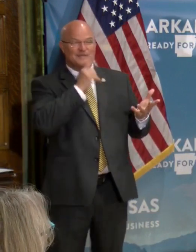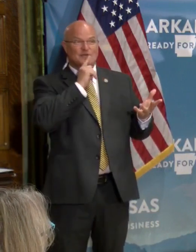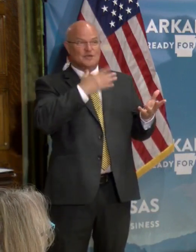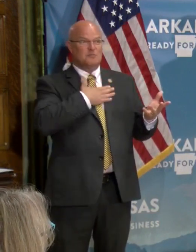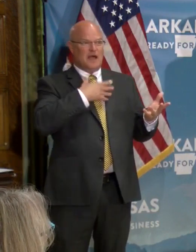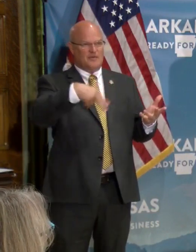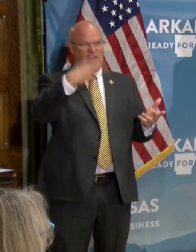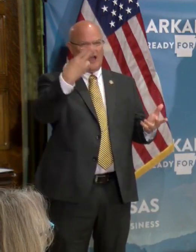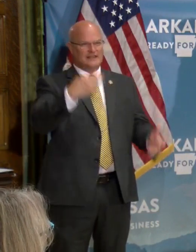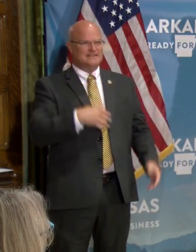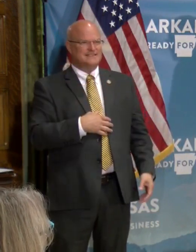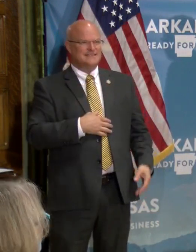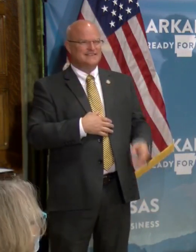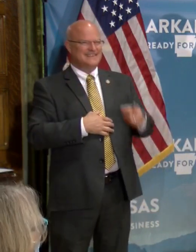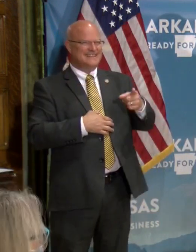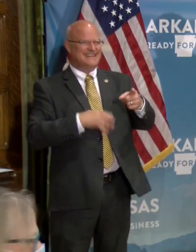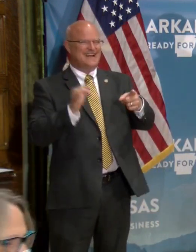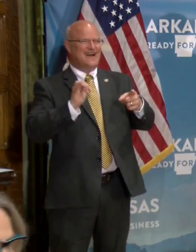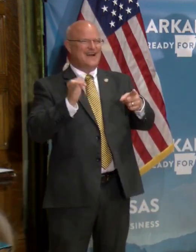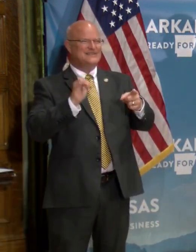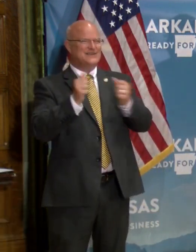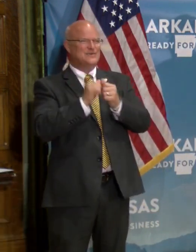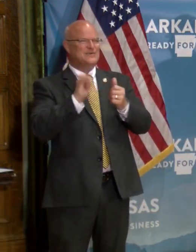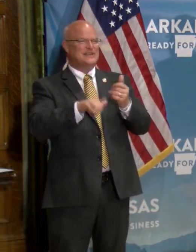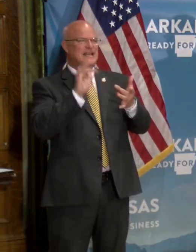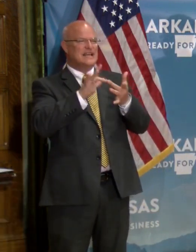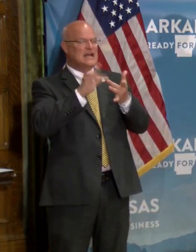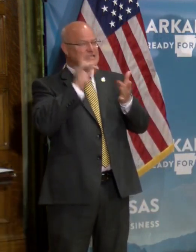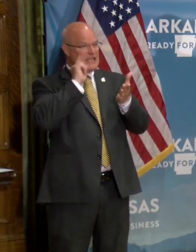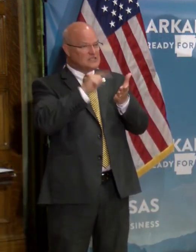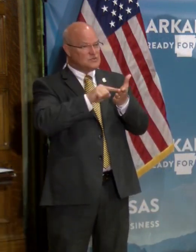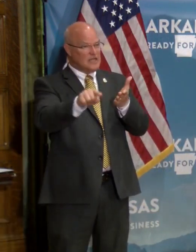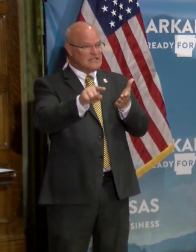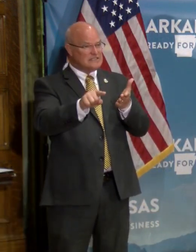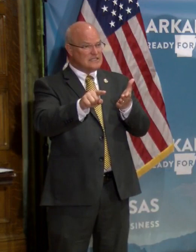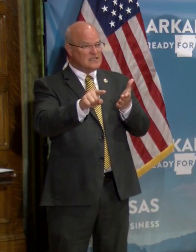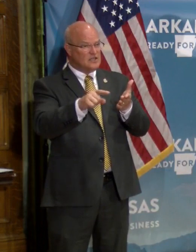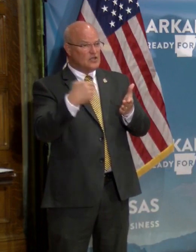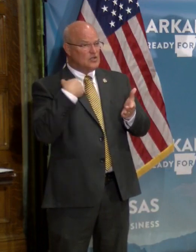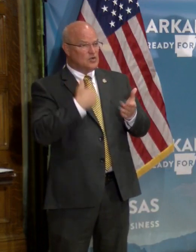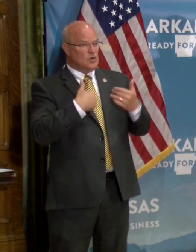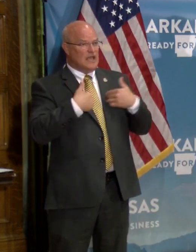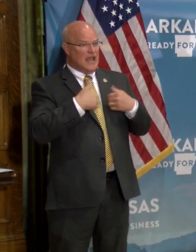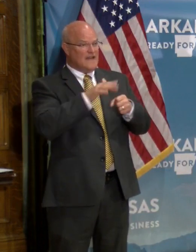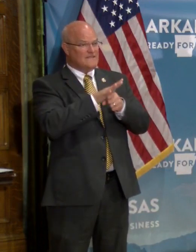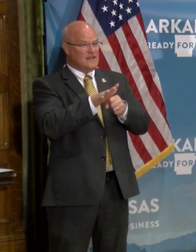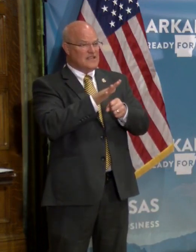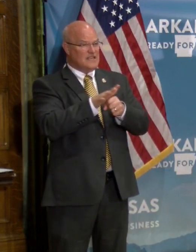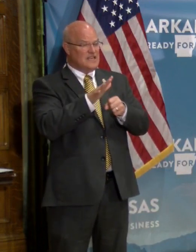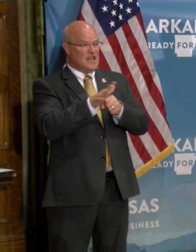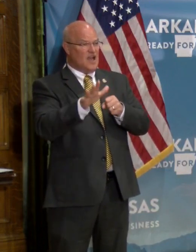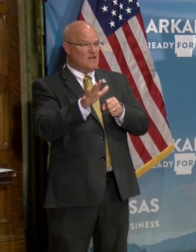sure mine was the highest. And also, too, with, uh, contact tracing, uh, uh, or, do we have enough, considering this